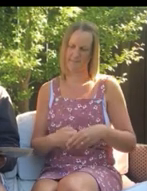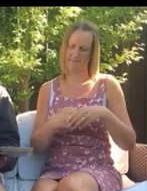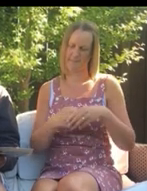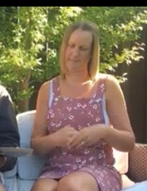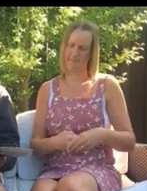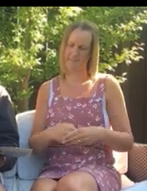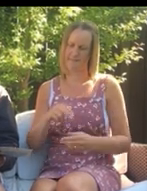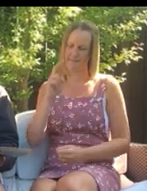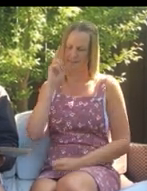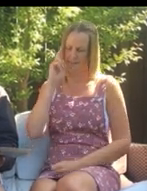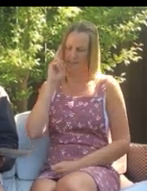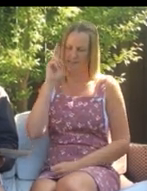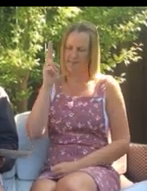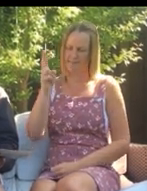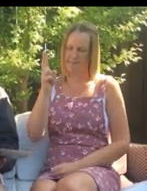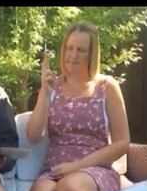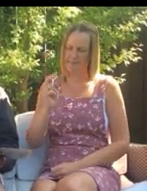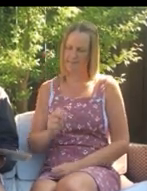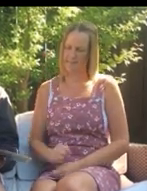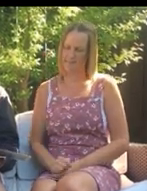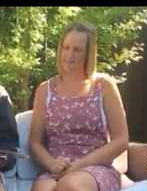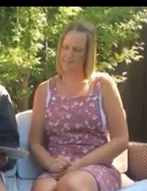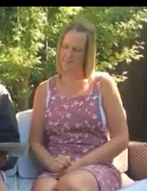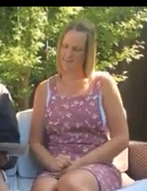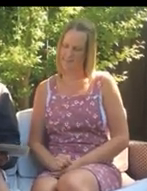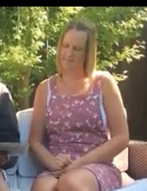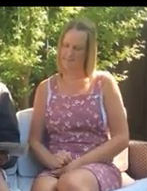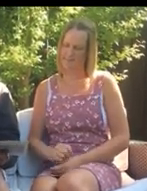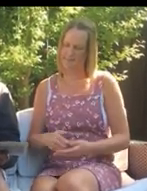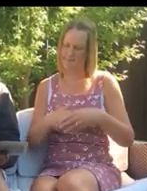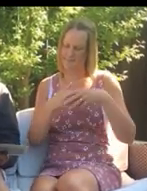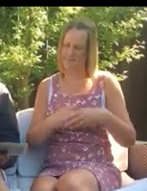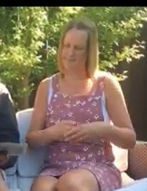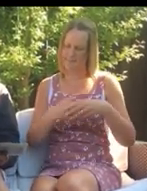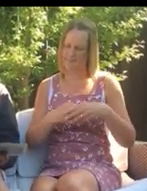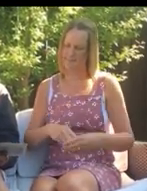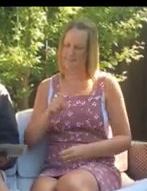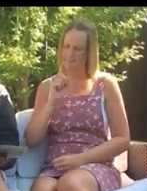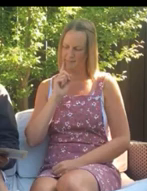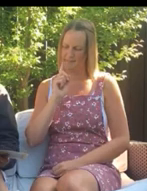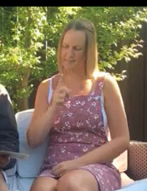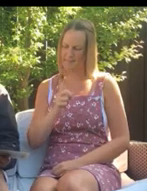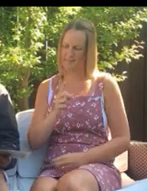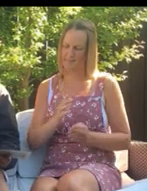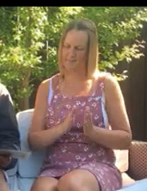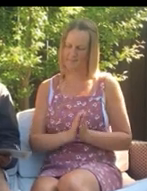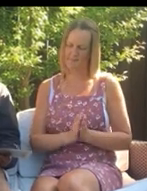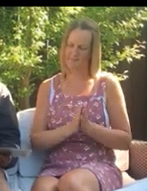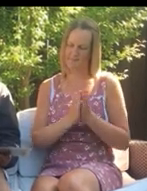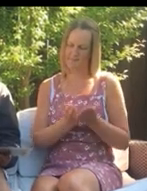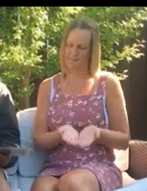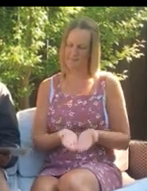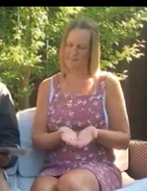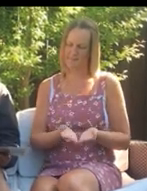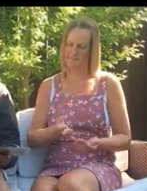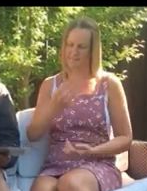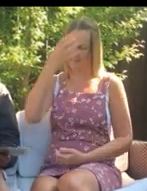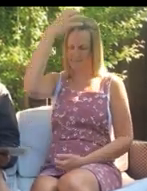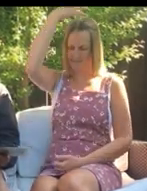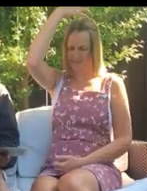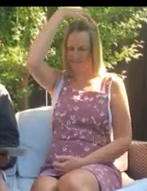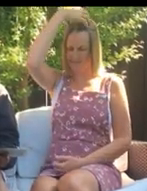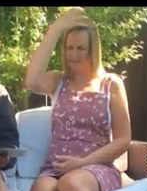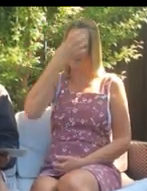friends. He finds them staring at the view. Hey pals, he cries. I've got some news.